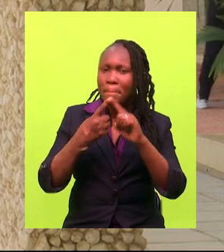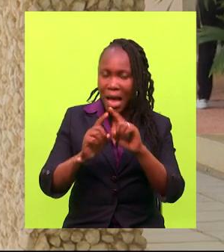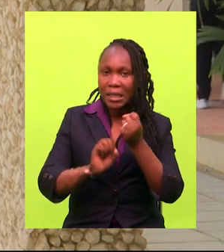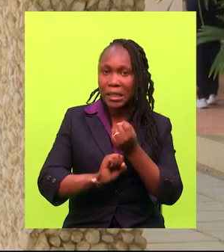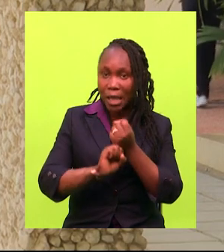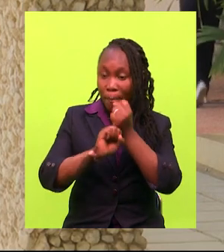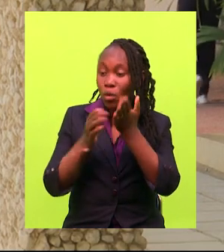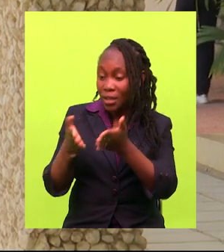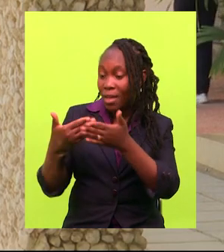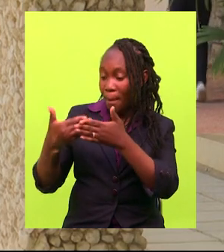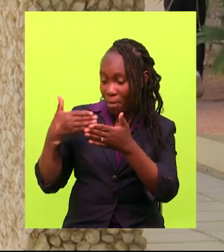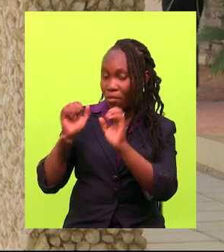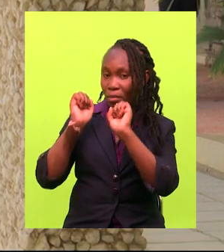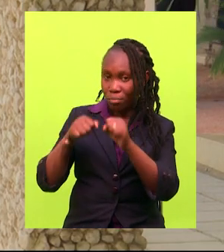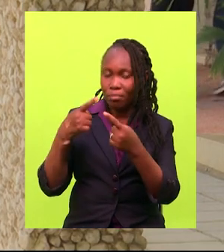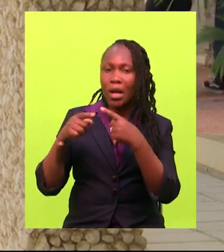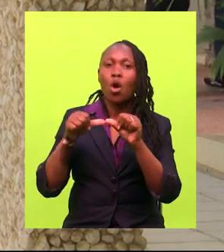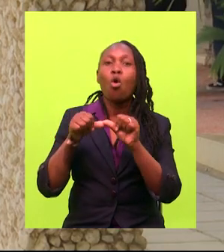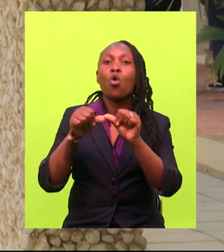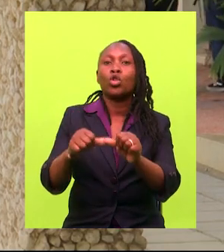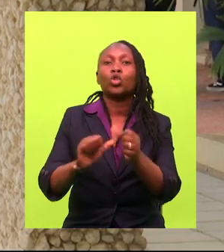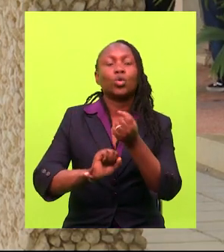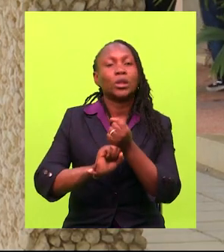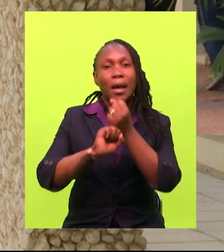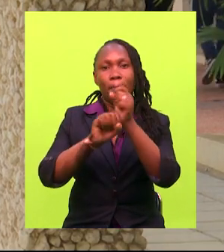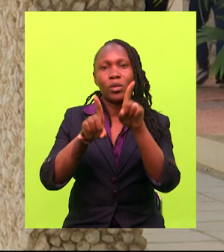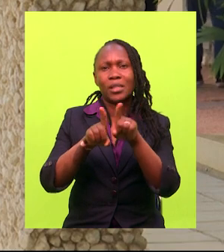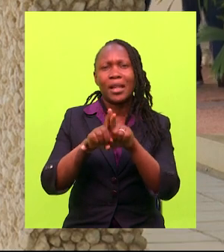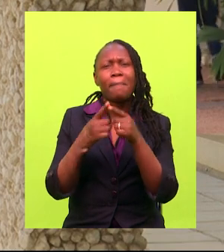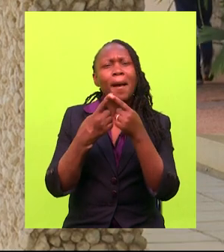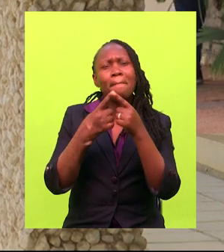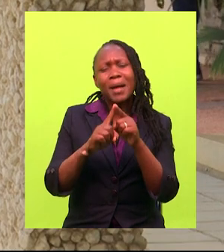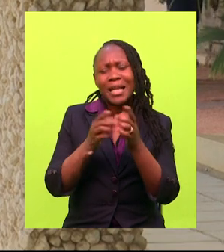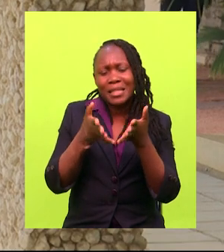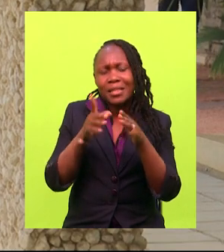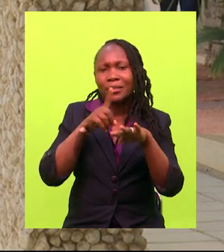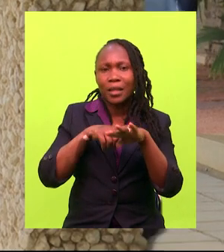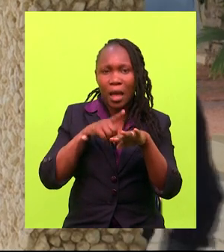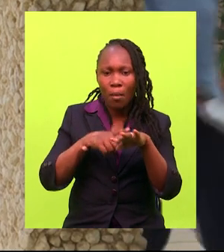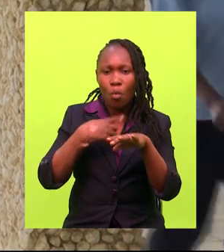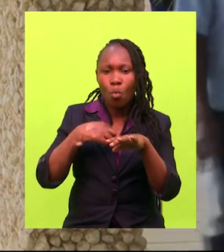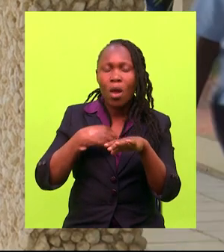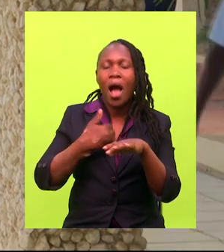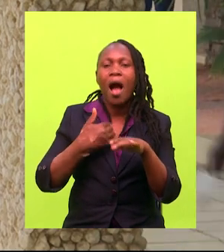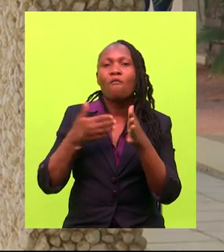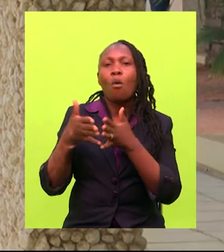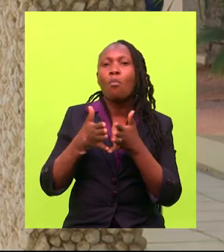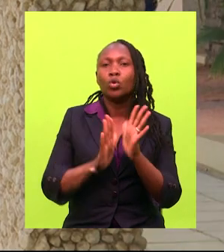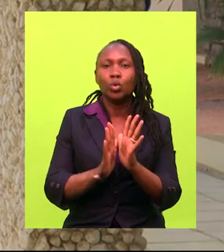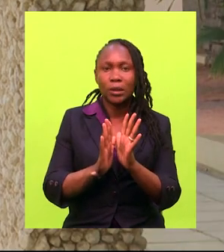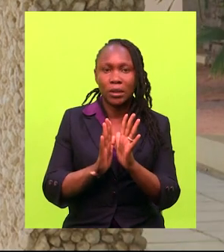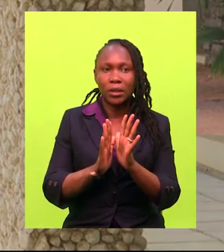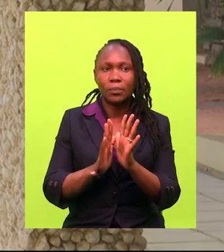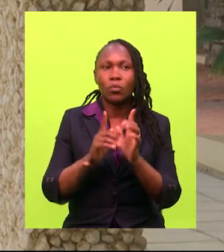but they have been supported in the past, and they continue to be supported. Only that this now provides an